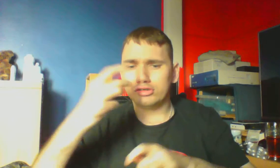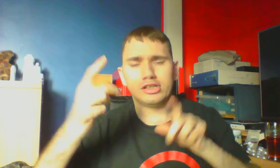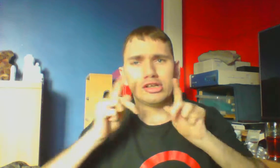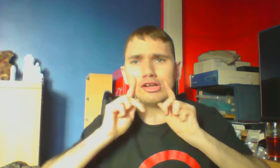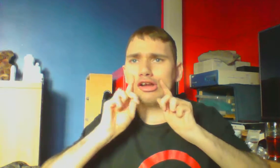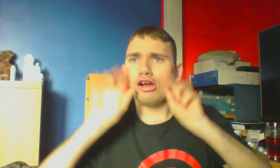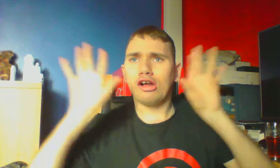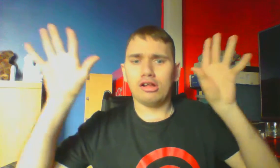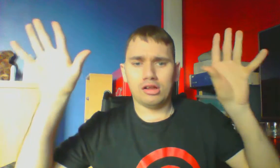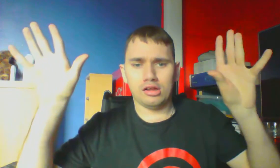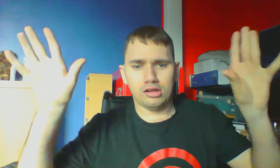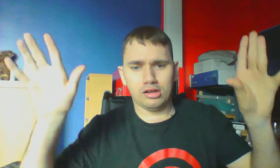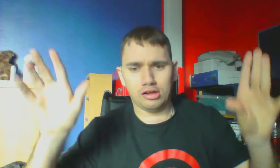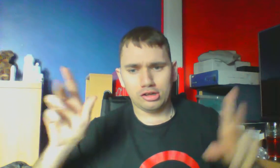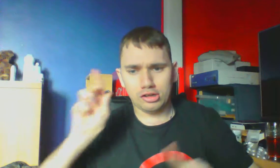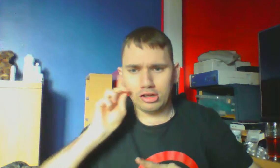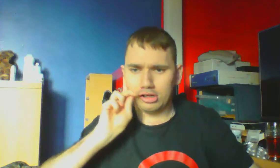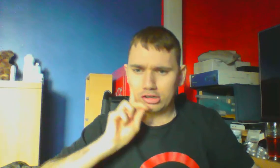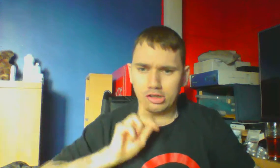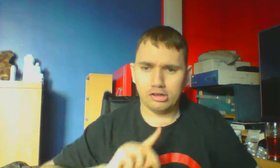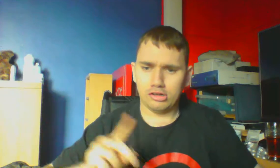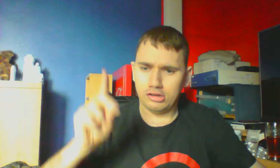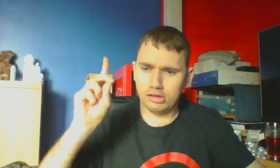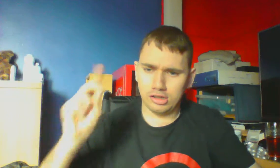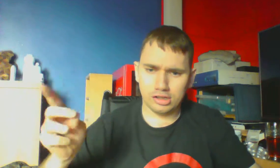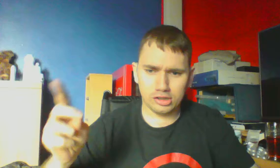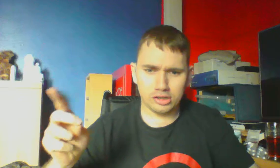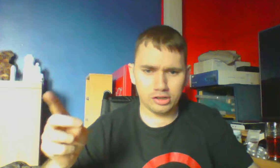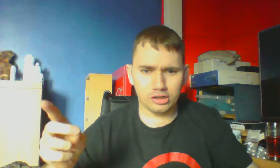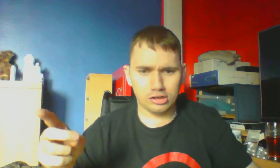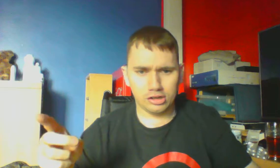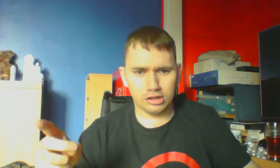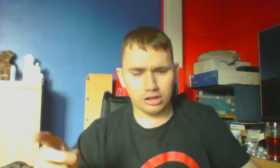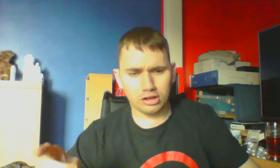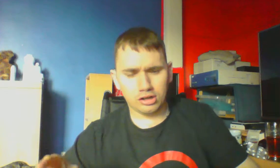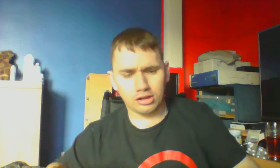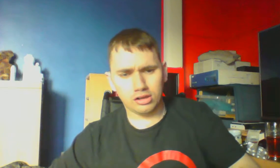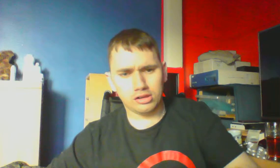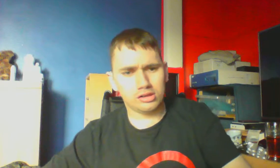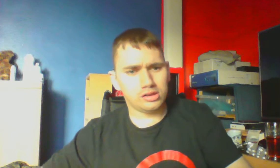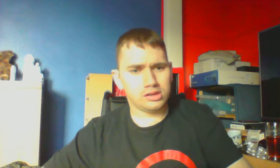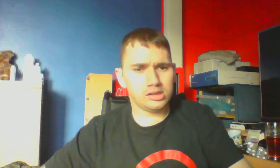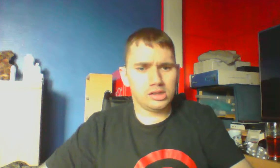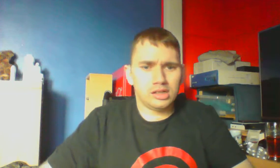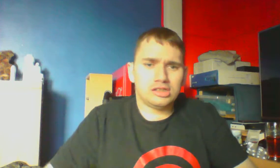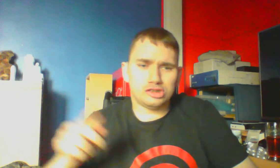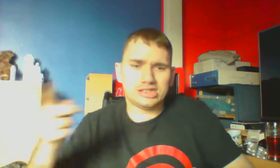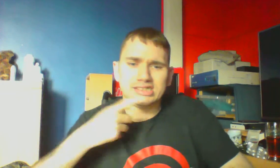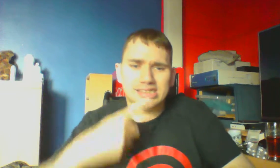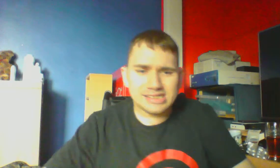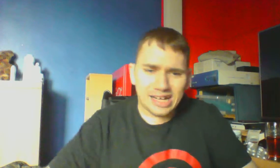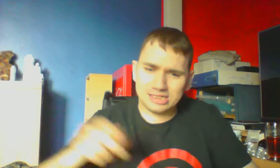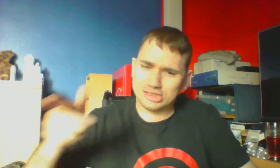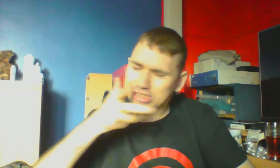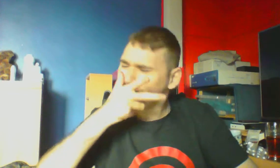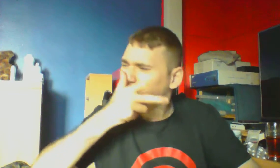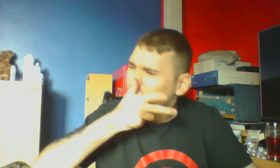this Hollywood girl? And you say she's